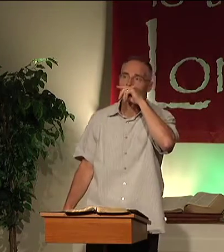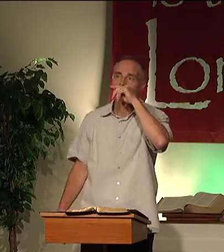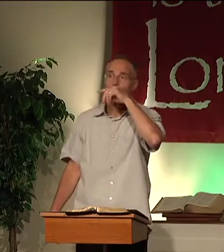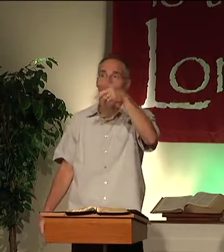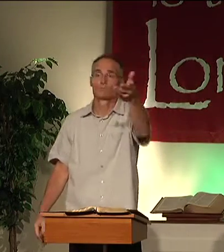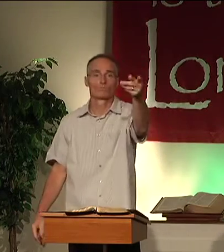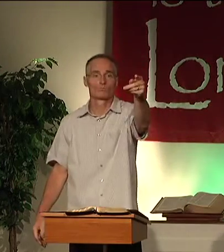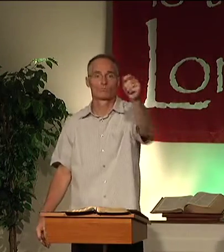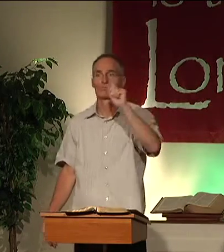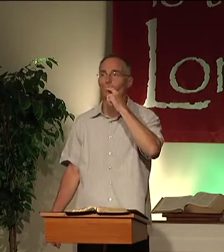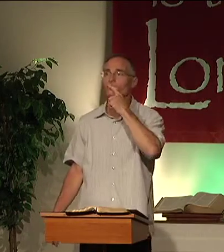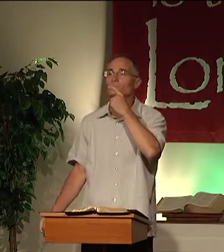Let's go to the next.